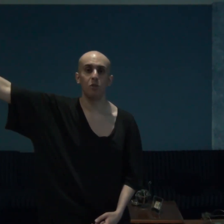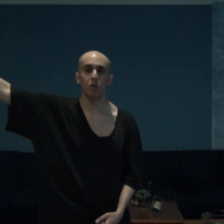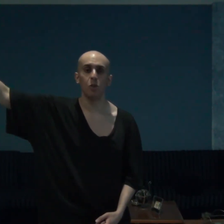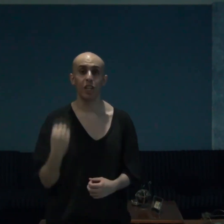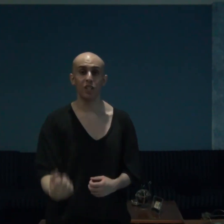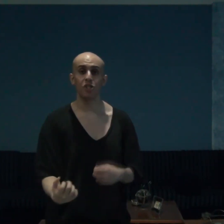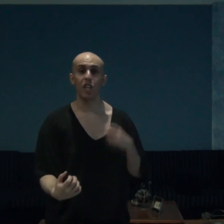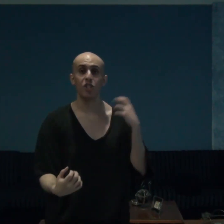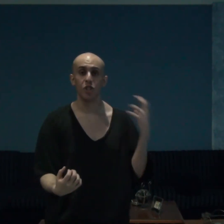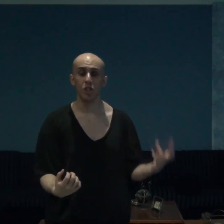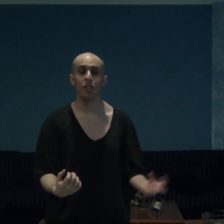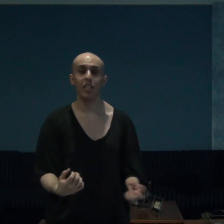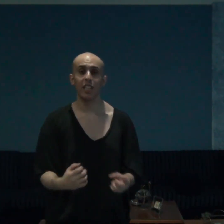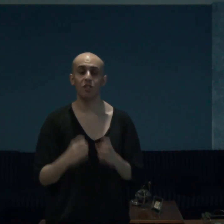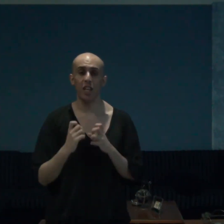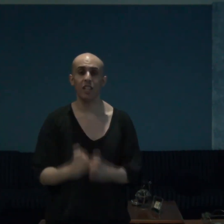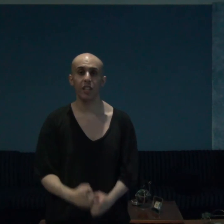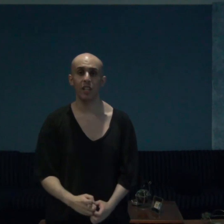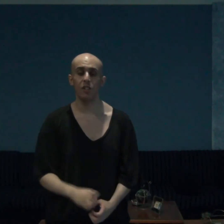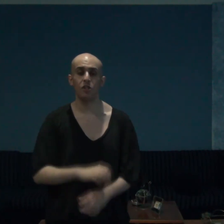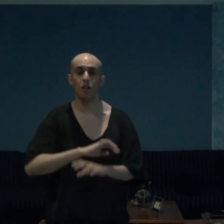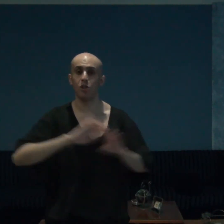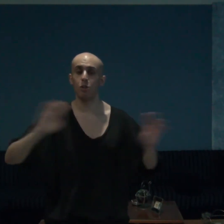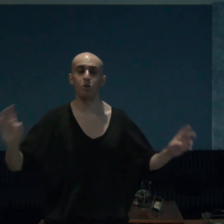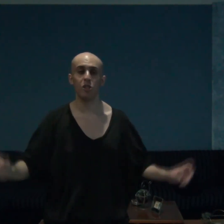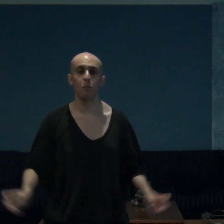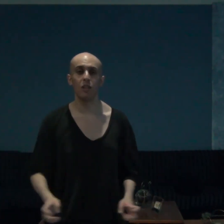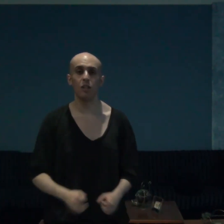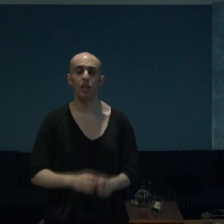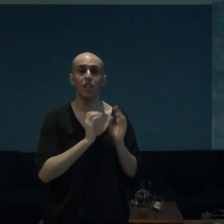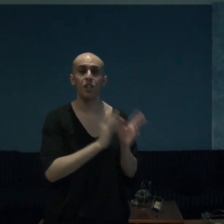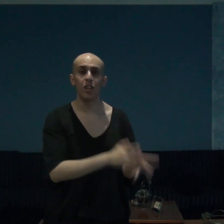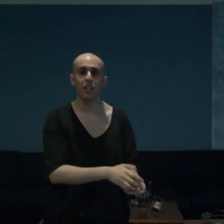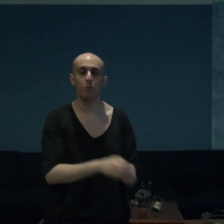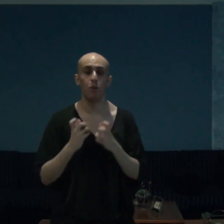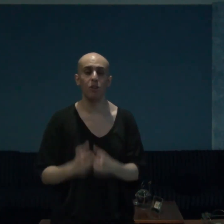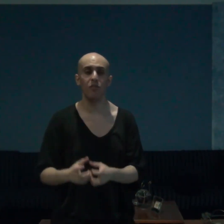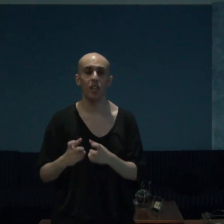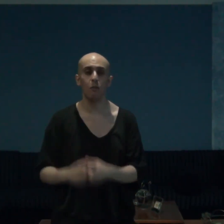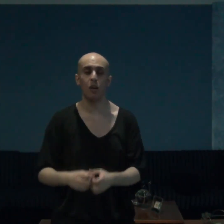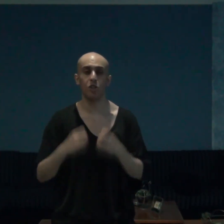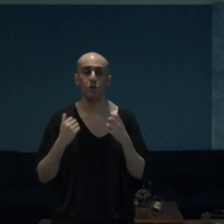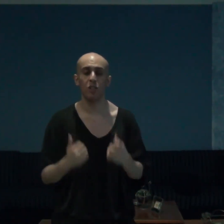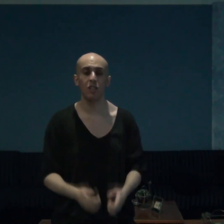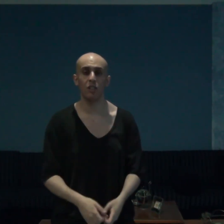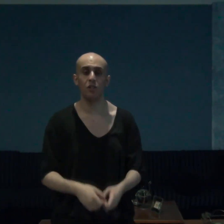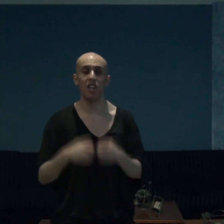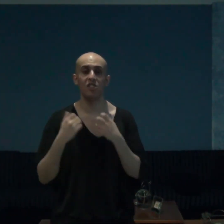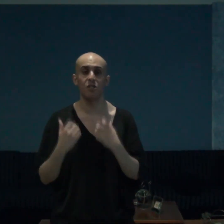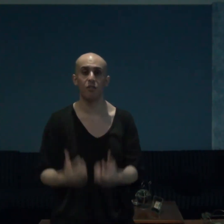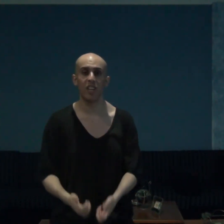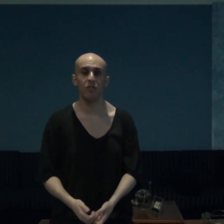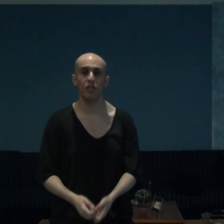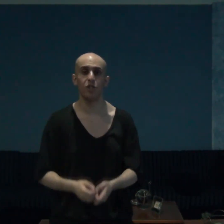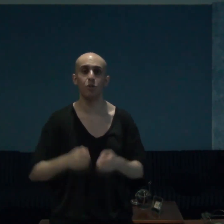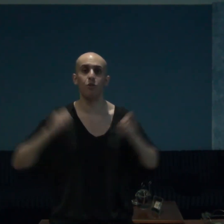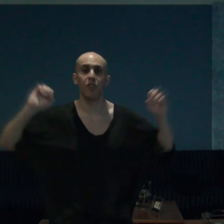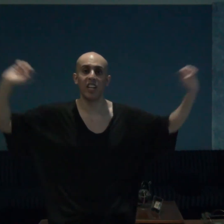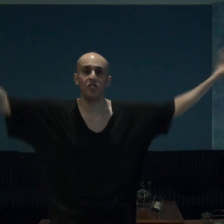to Guts and Jill guys and gals are so similar in that both of them are strugglers and survivors who fight